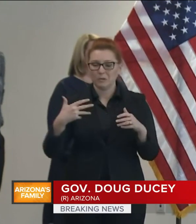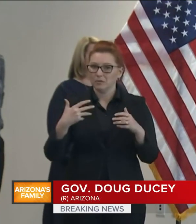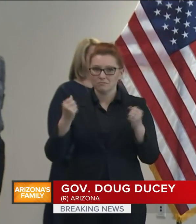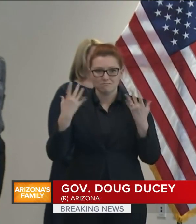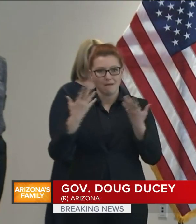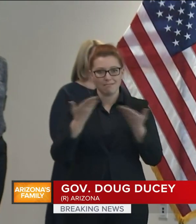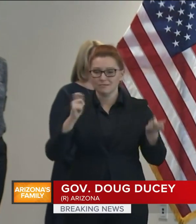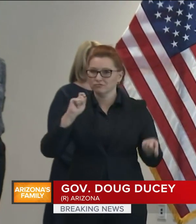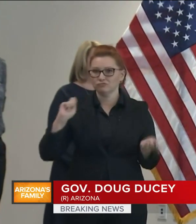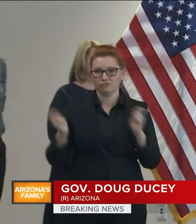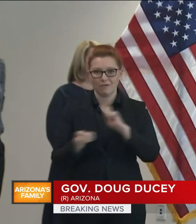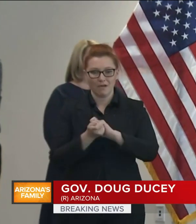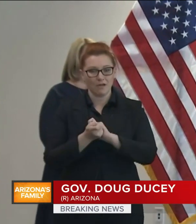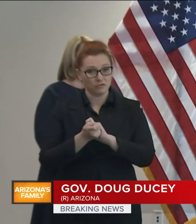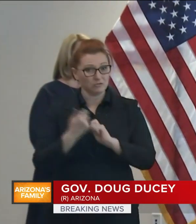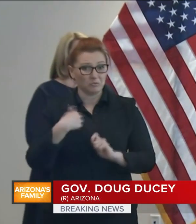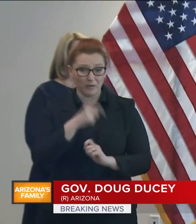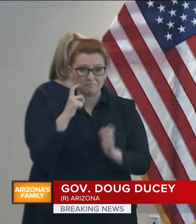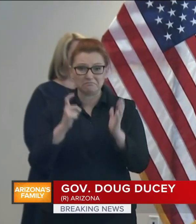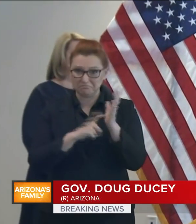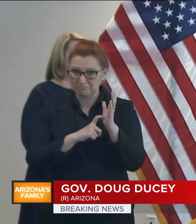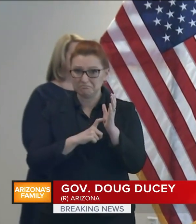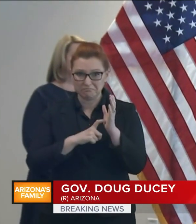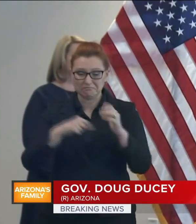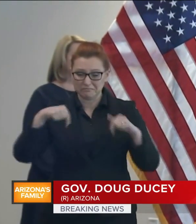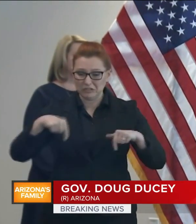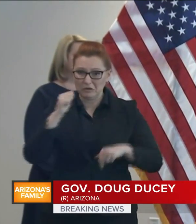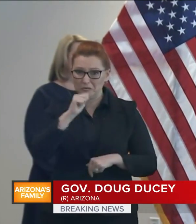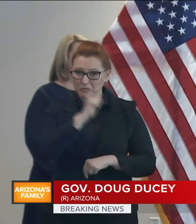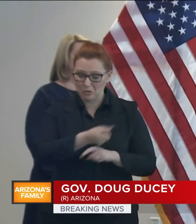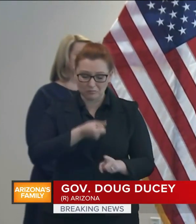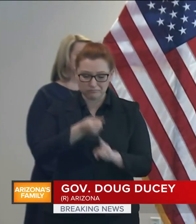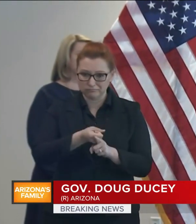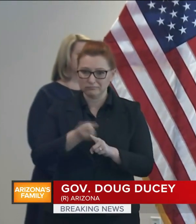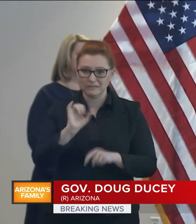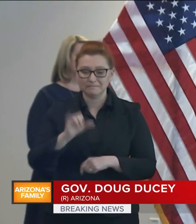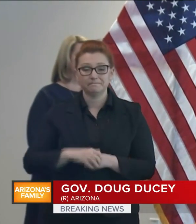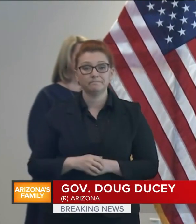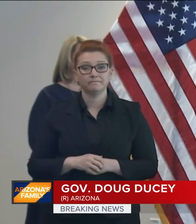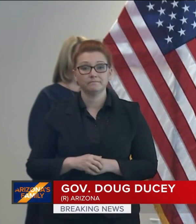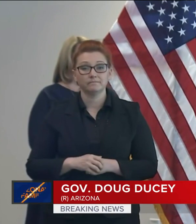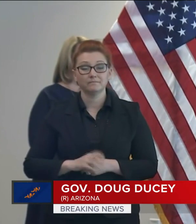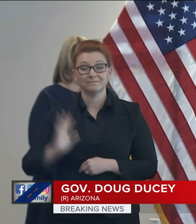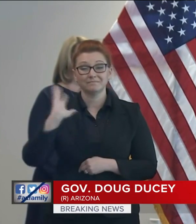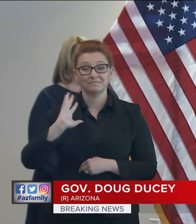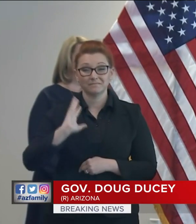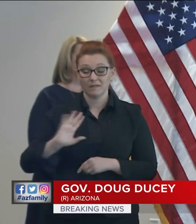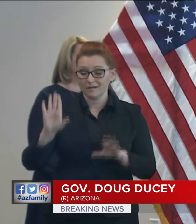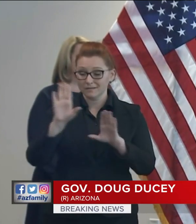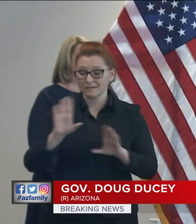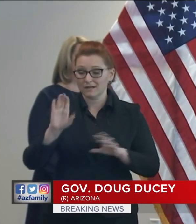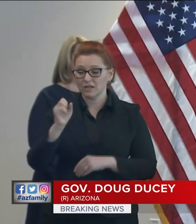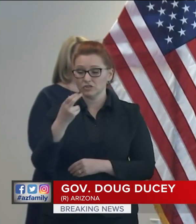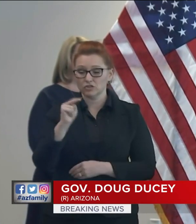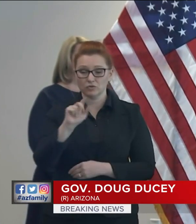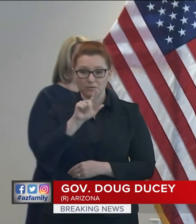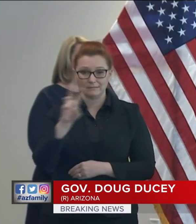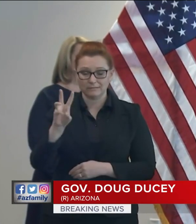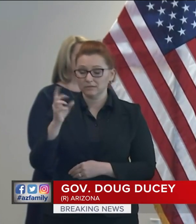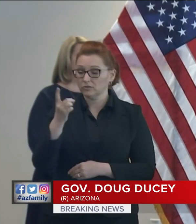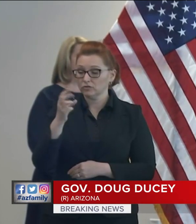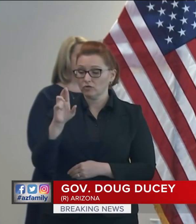Arizona. On Sunday, January 26th, Dr. Christ briefed us on the first